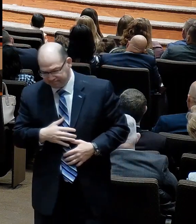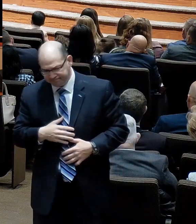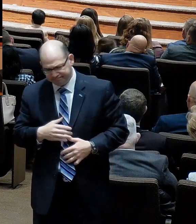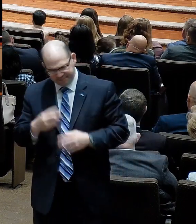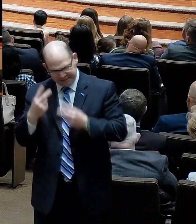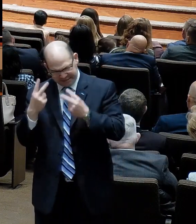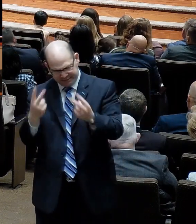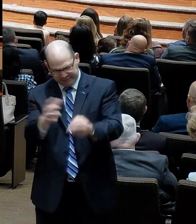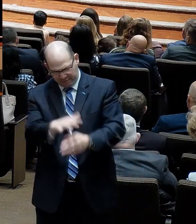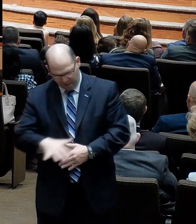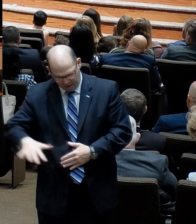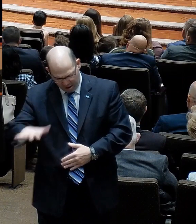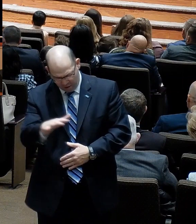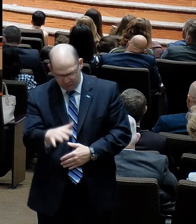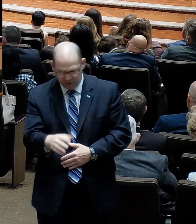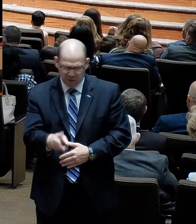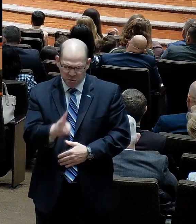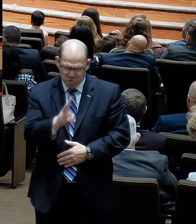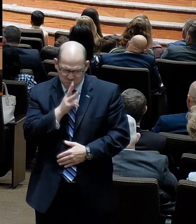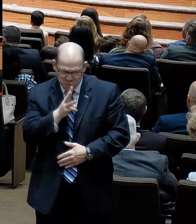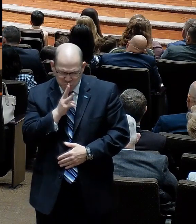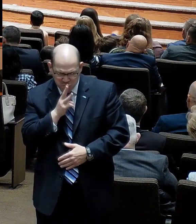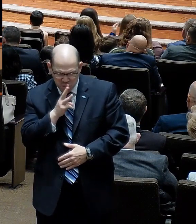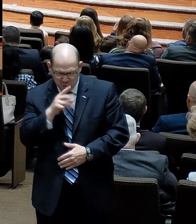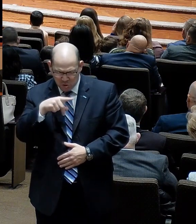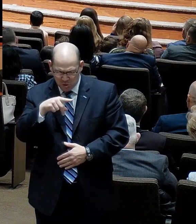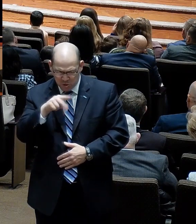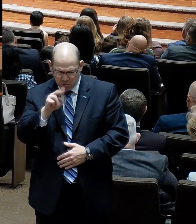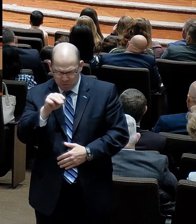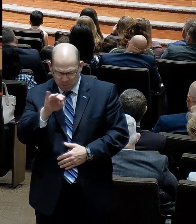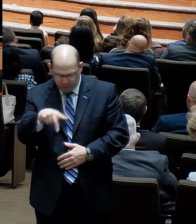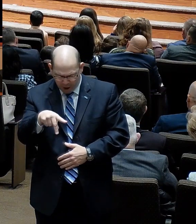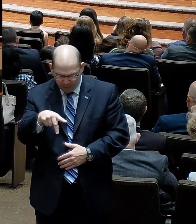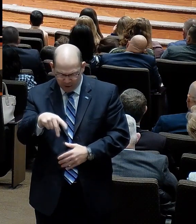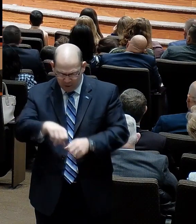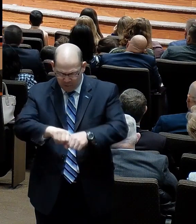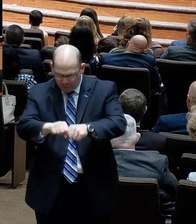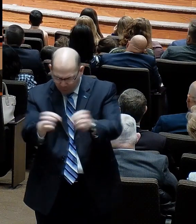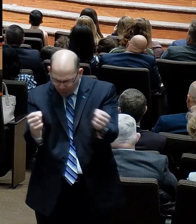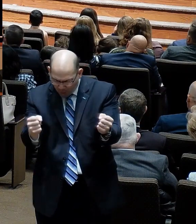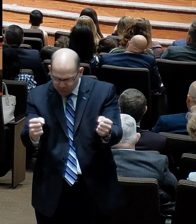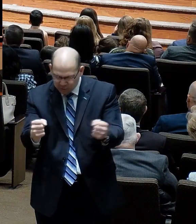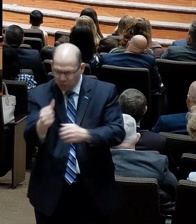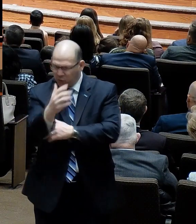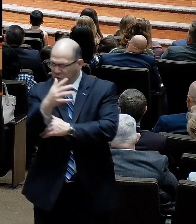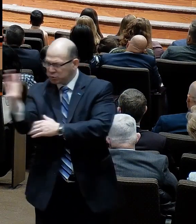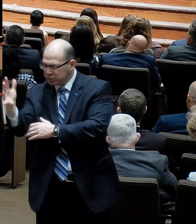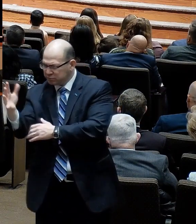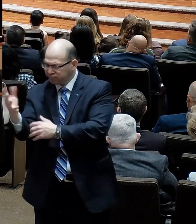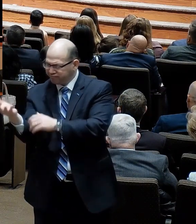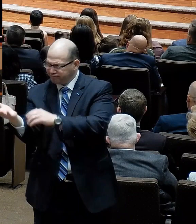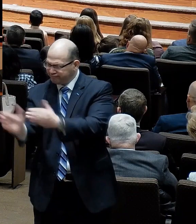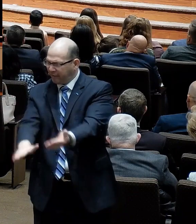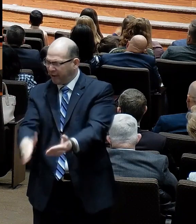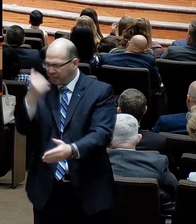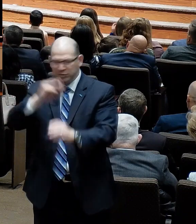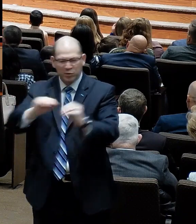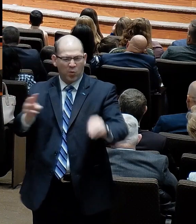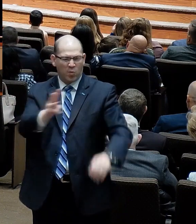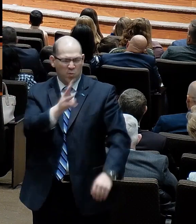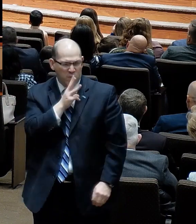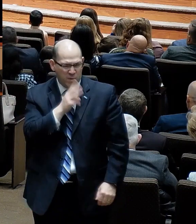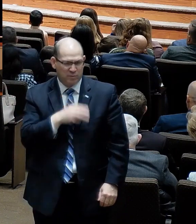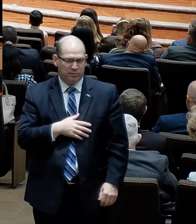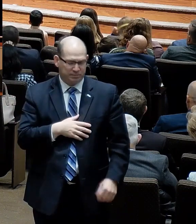unusually dry and some of the trees were beginning to die for lack of water. The man giving the tour then took Bailey to his own orchard where the trees were